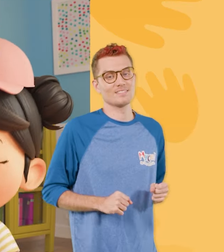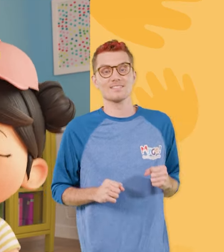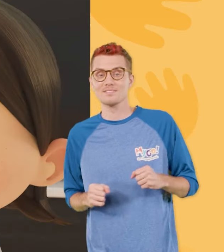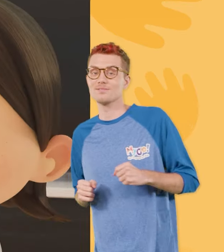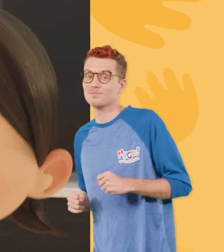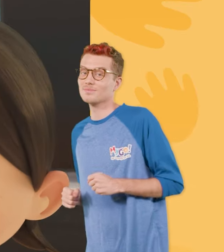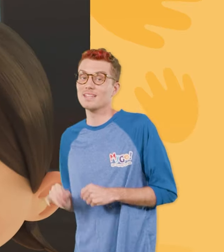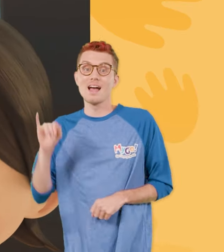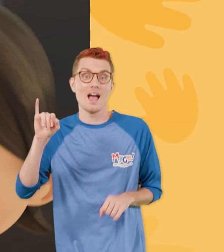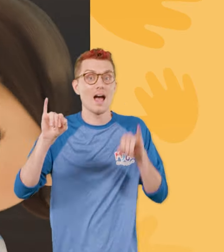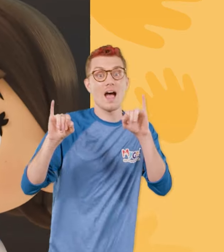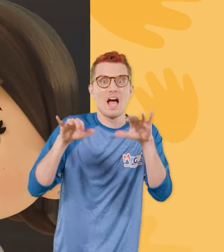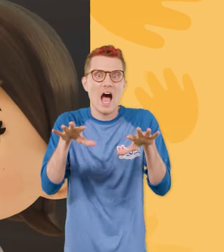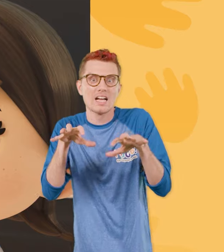Hat I, I, Igloo